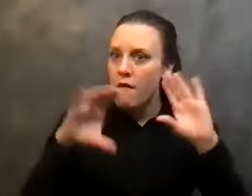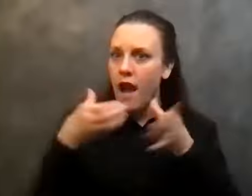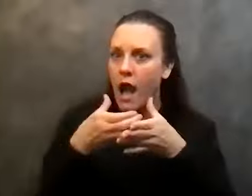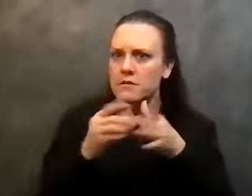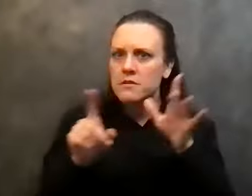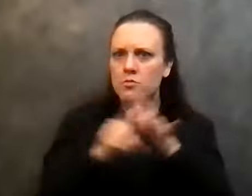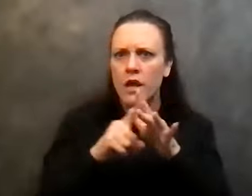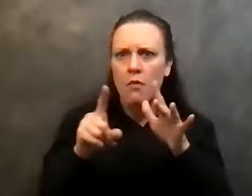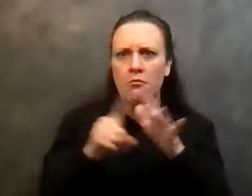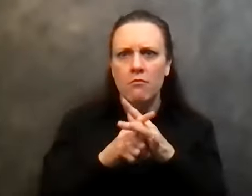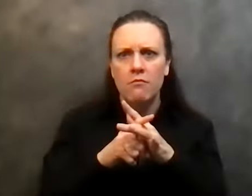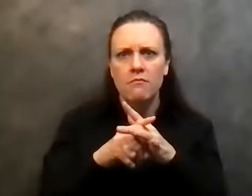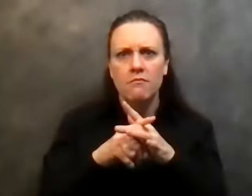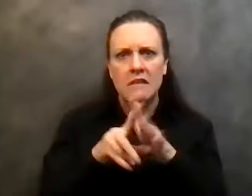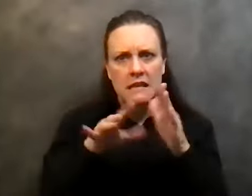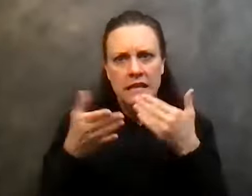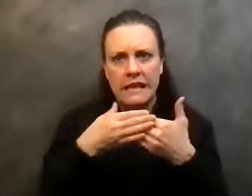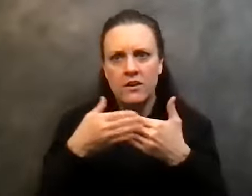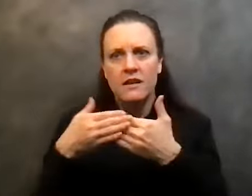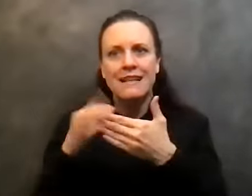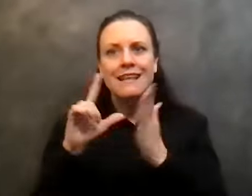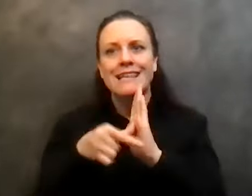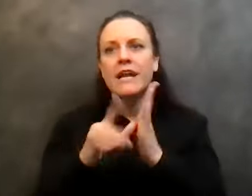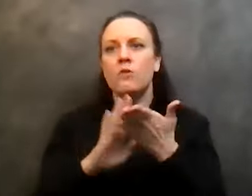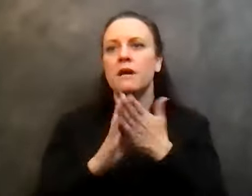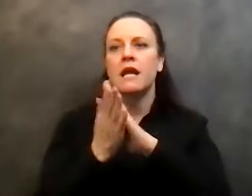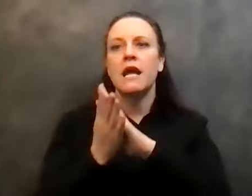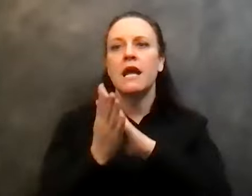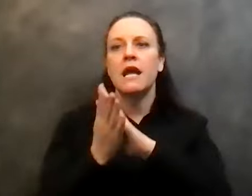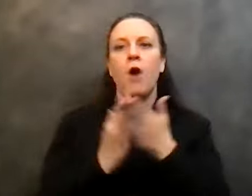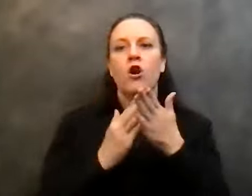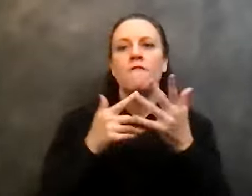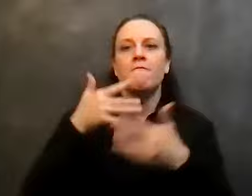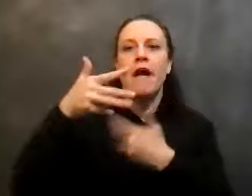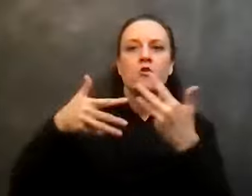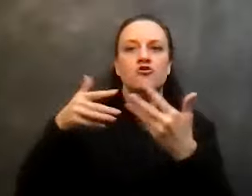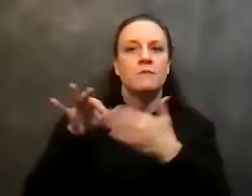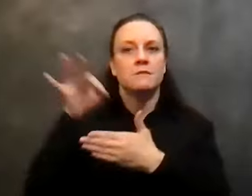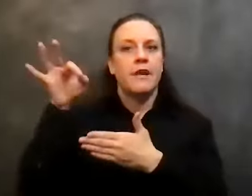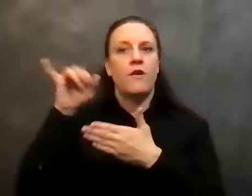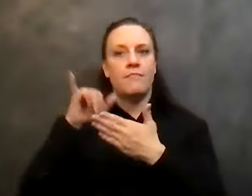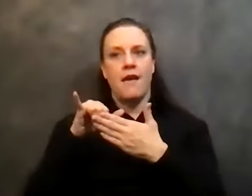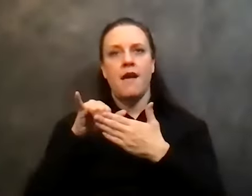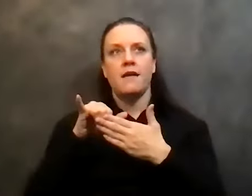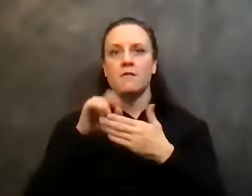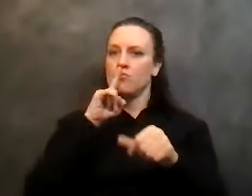around me. They, they later became part of the fellowship of the spirit that it promises us in, uh,